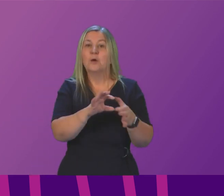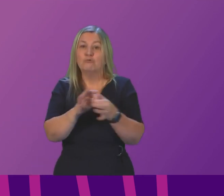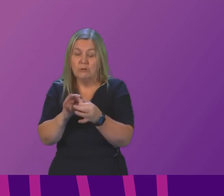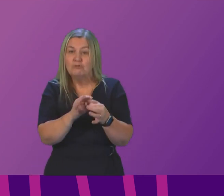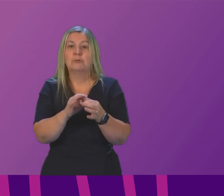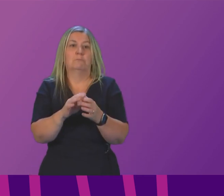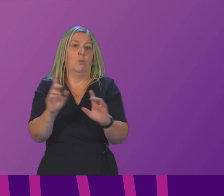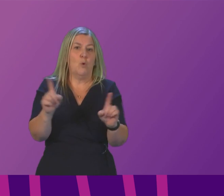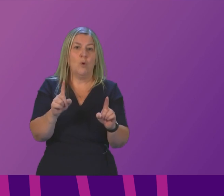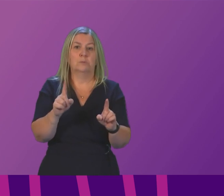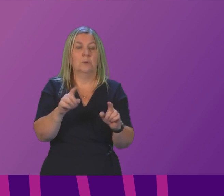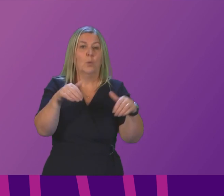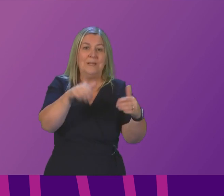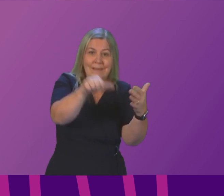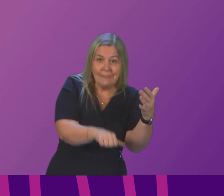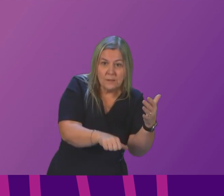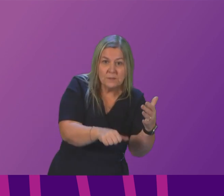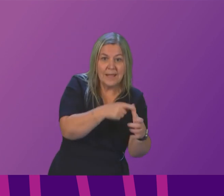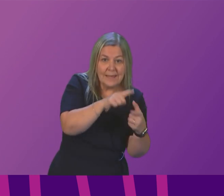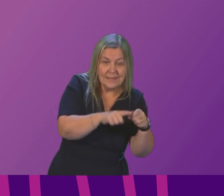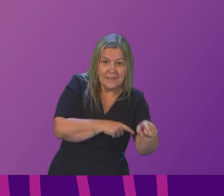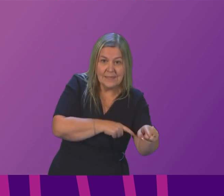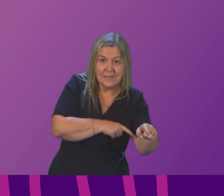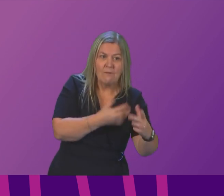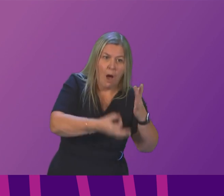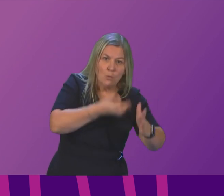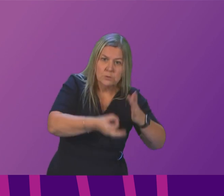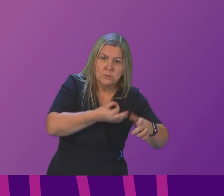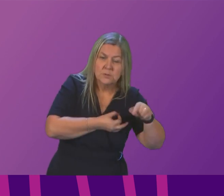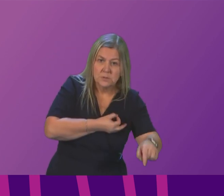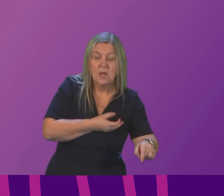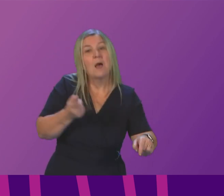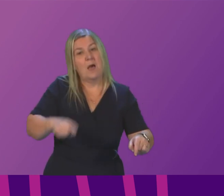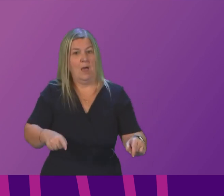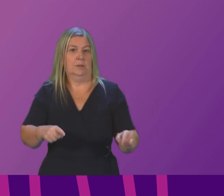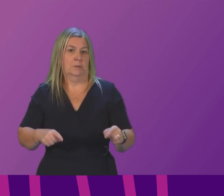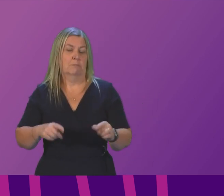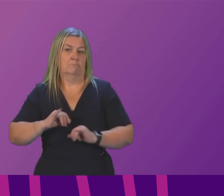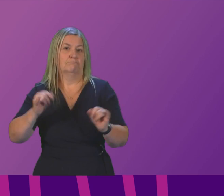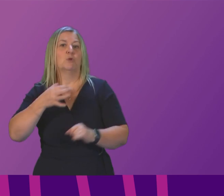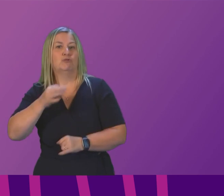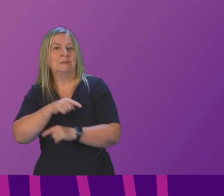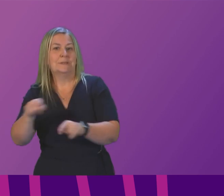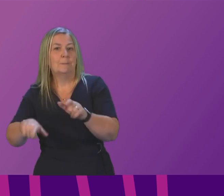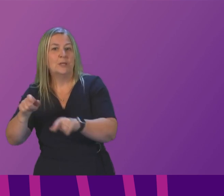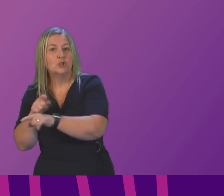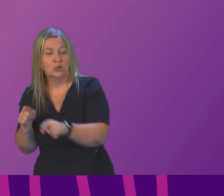between long waits in A&E that are not clinically justified and increase risk of harm to patients nobody can or should deny